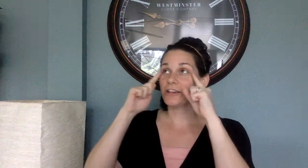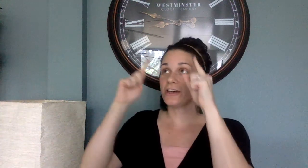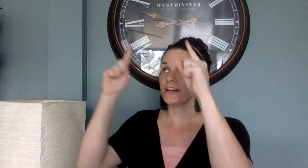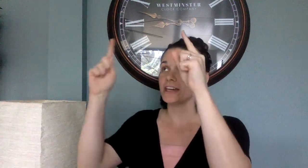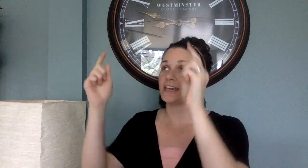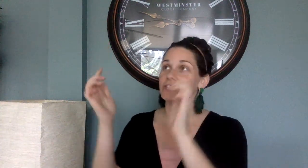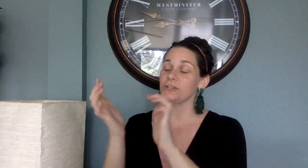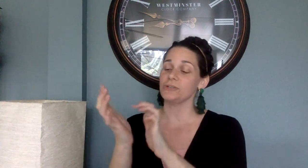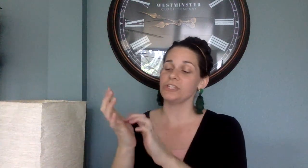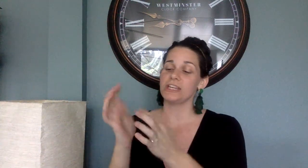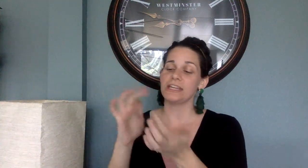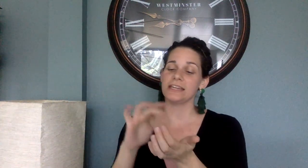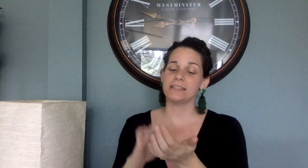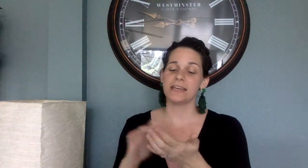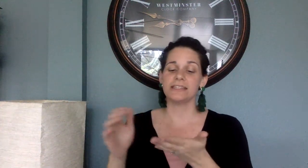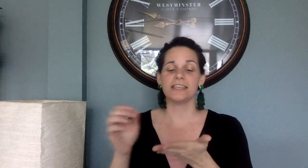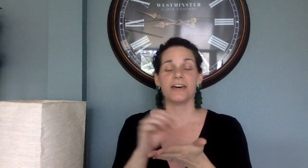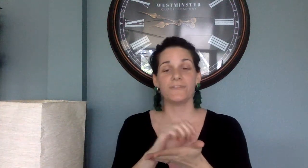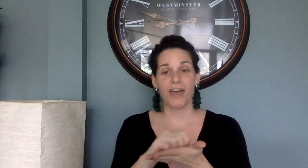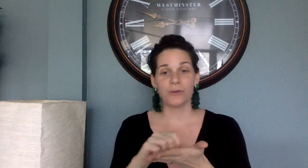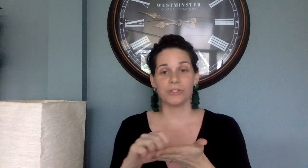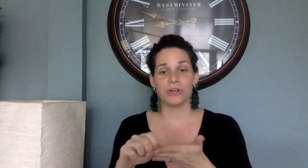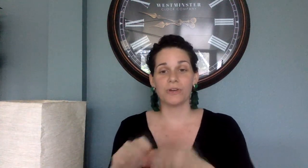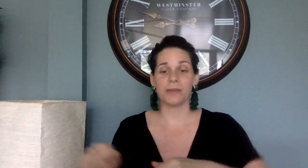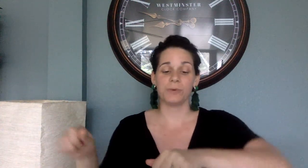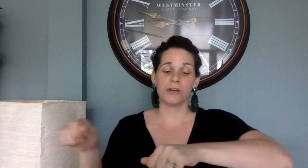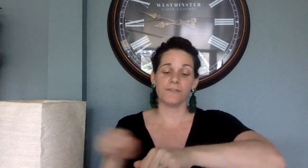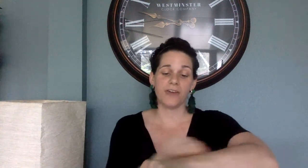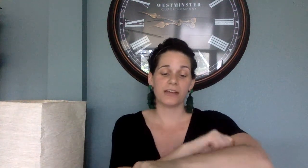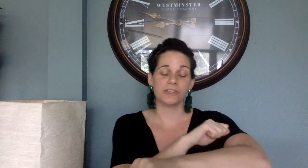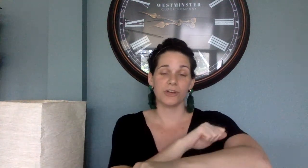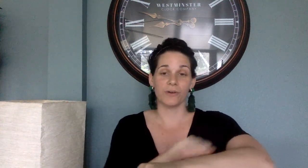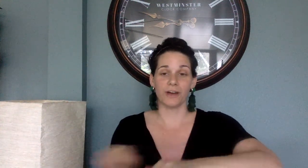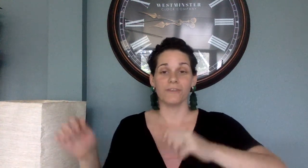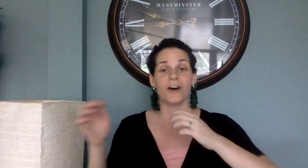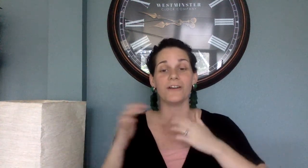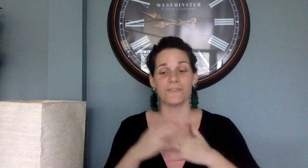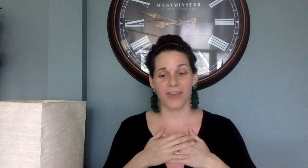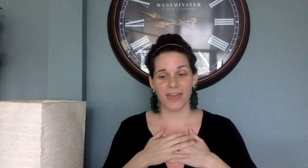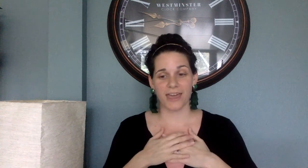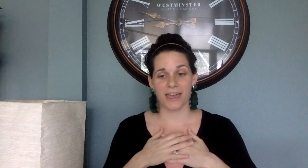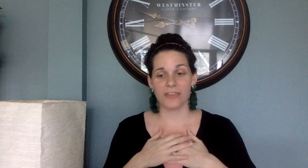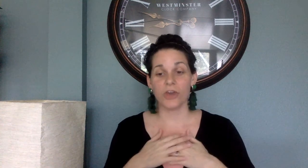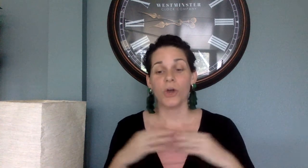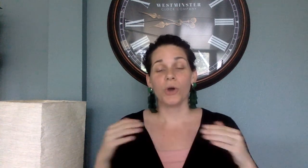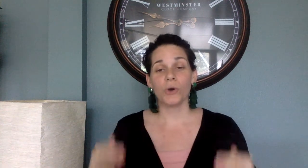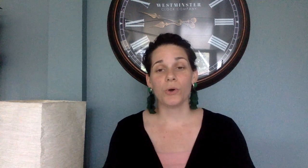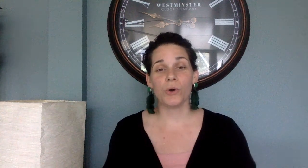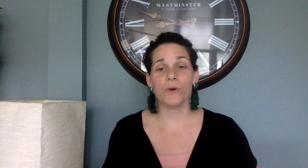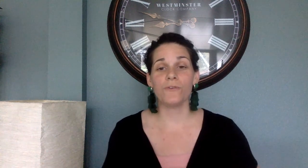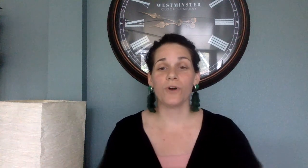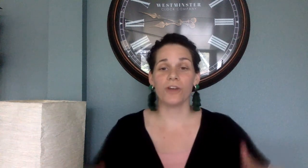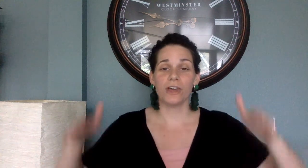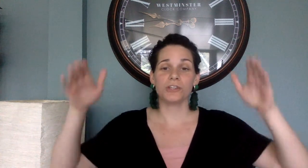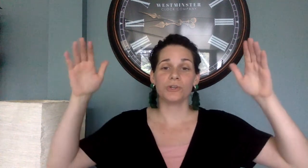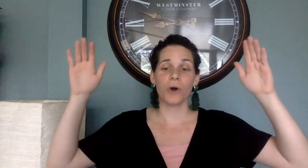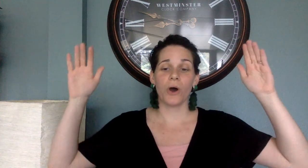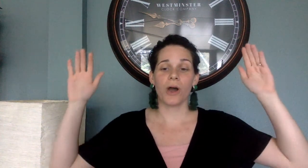looking to Jesus, the founder and perfecter of our faith, who for the joy